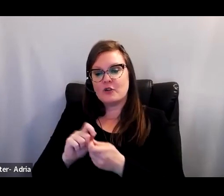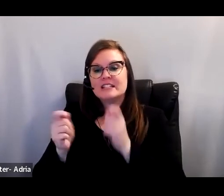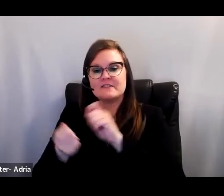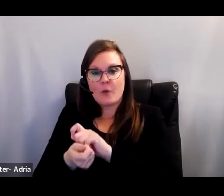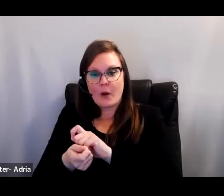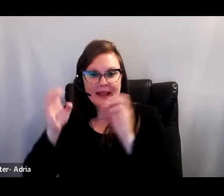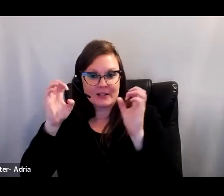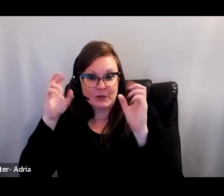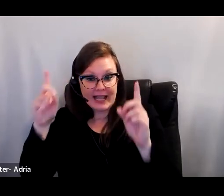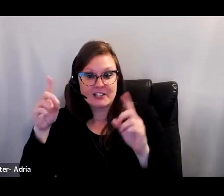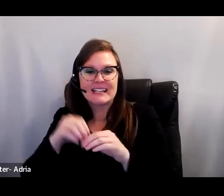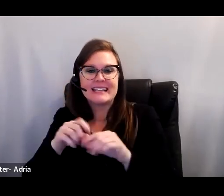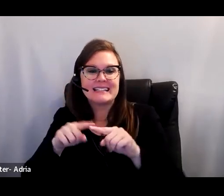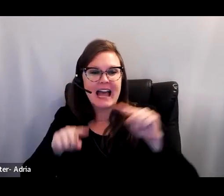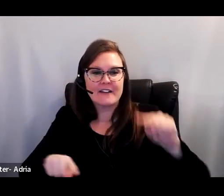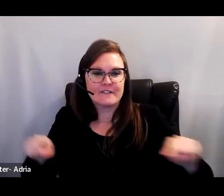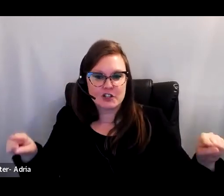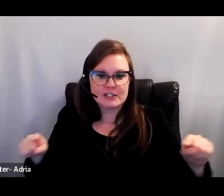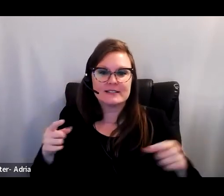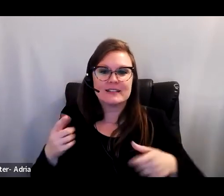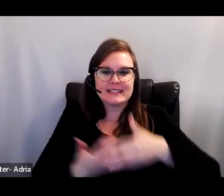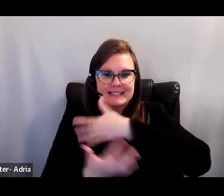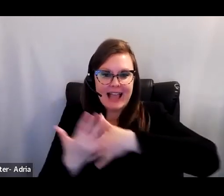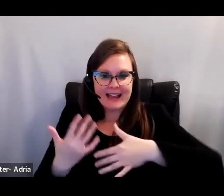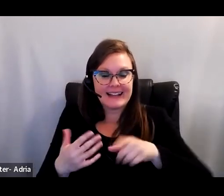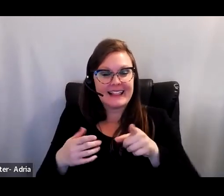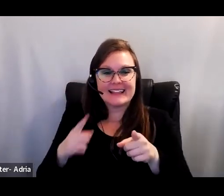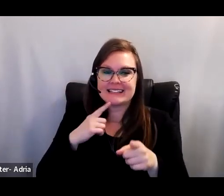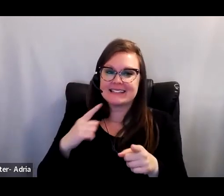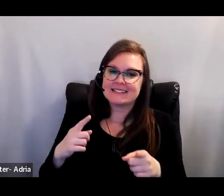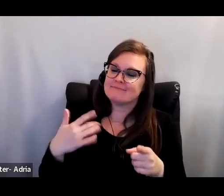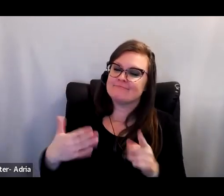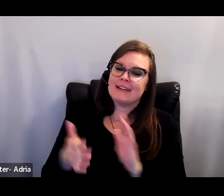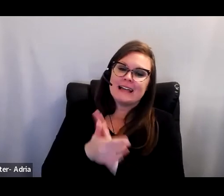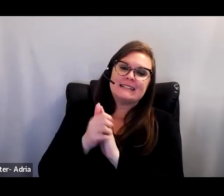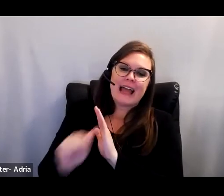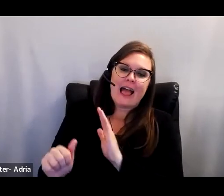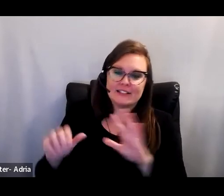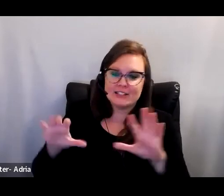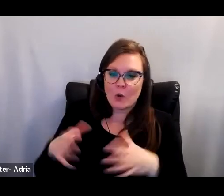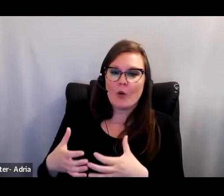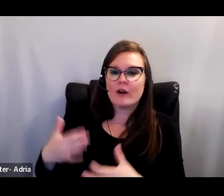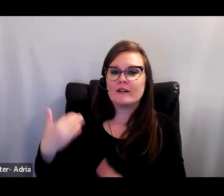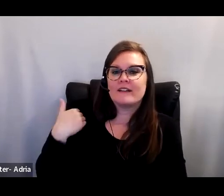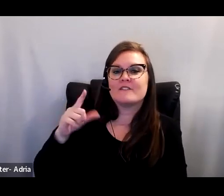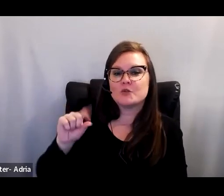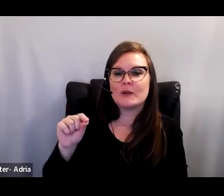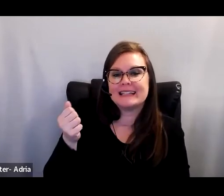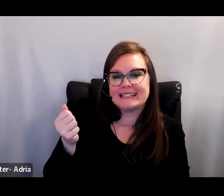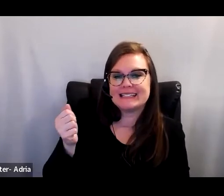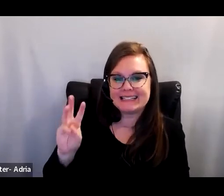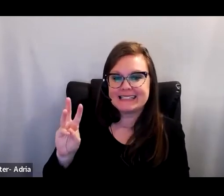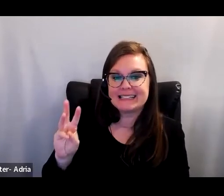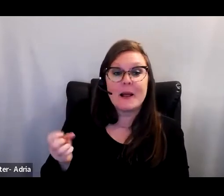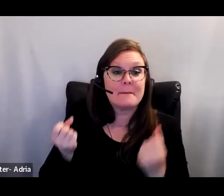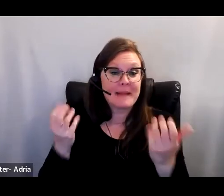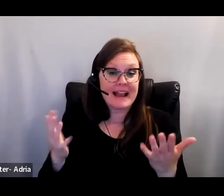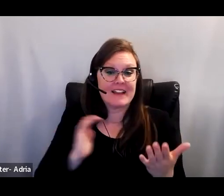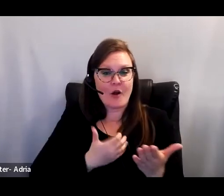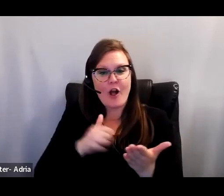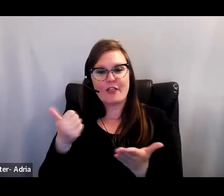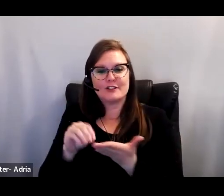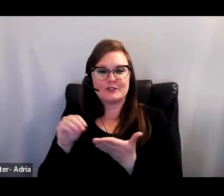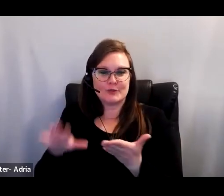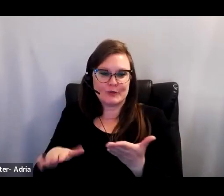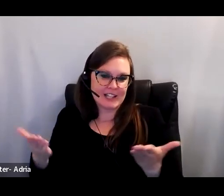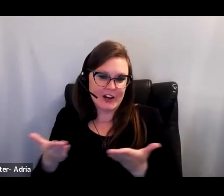This photo is of our highly talented inaugural cohort in 2016 and many of our other students are here. In this program,